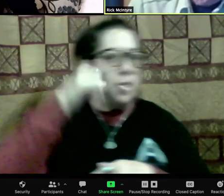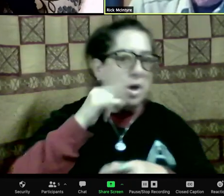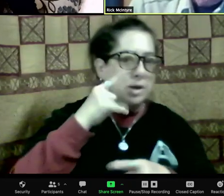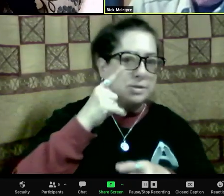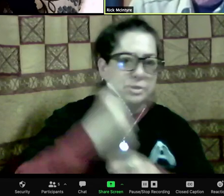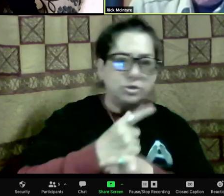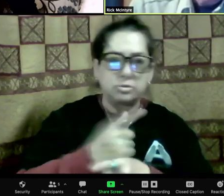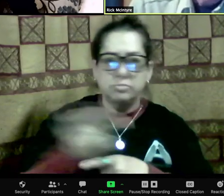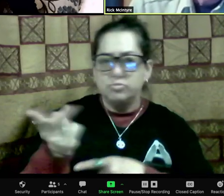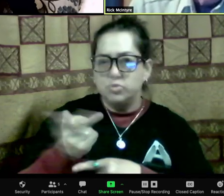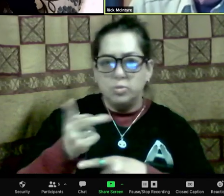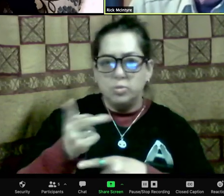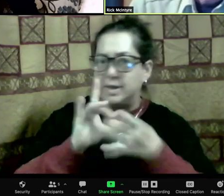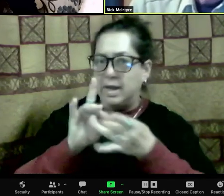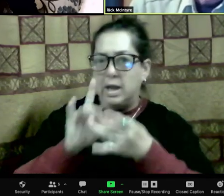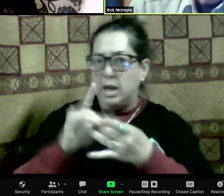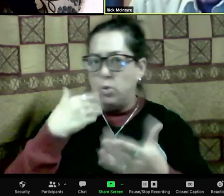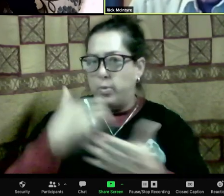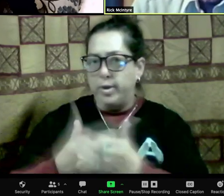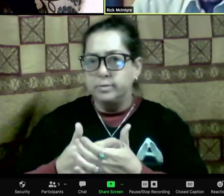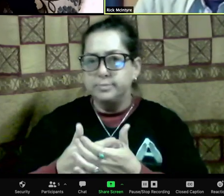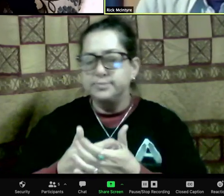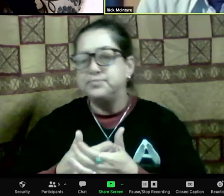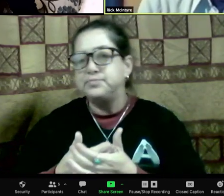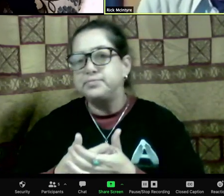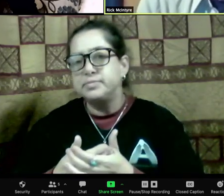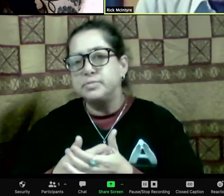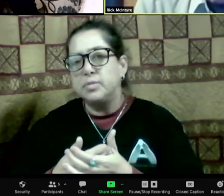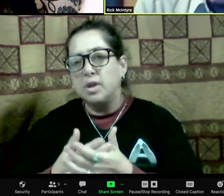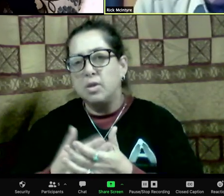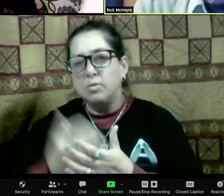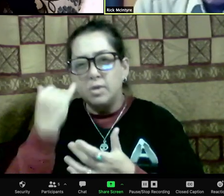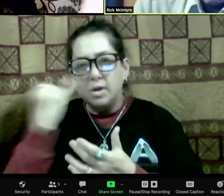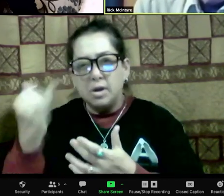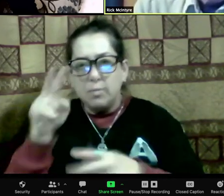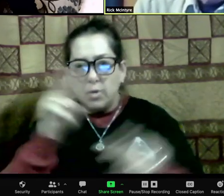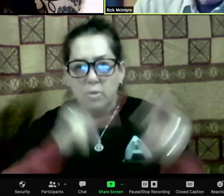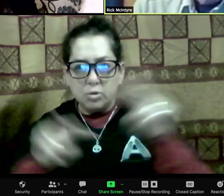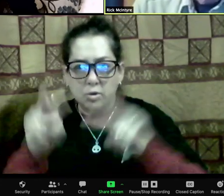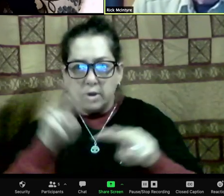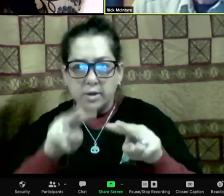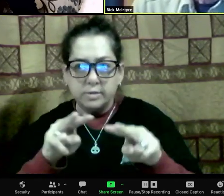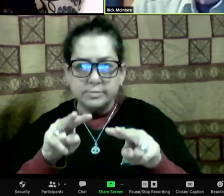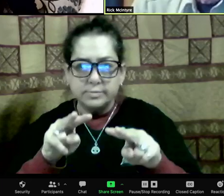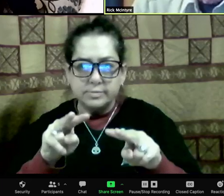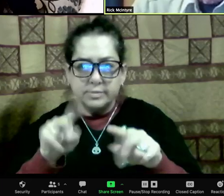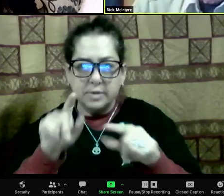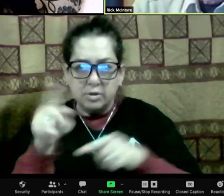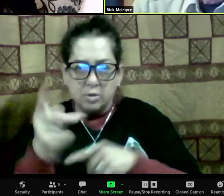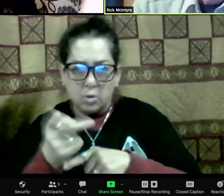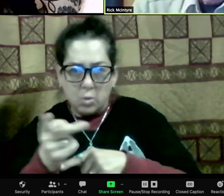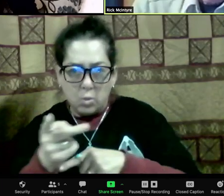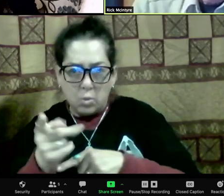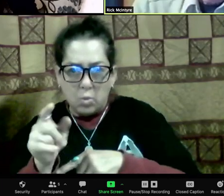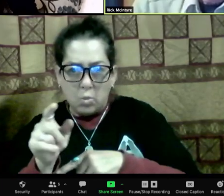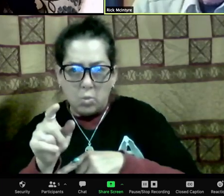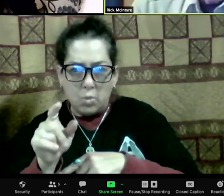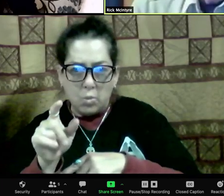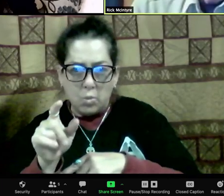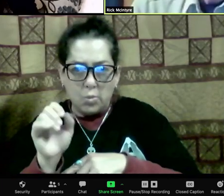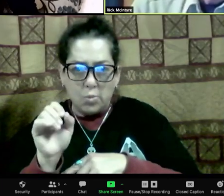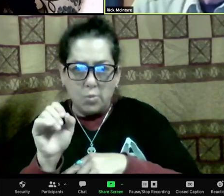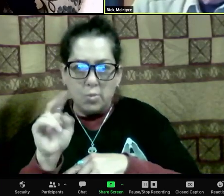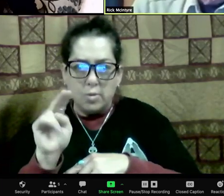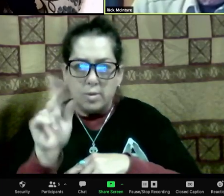for the book. But 926 had a very difficult situation. She was one of